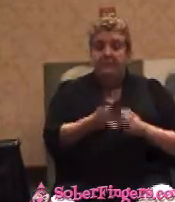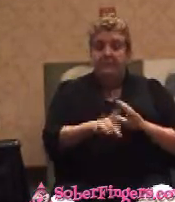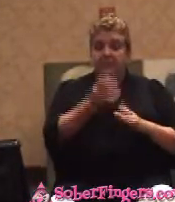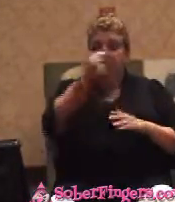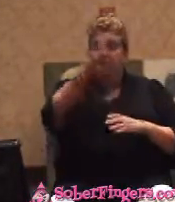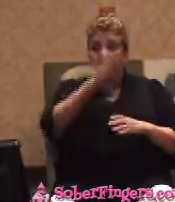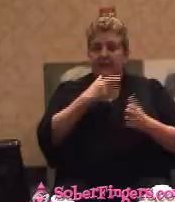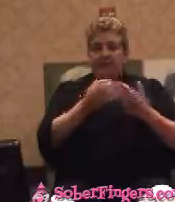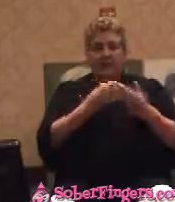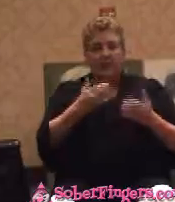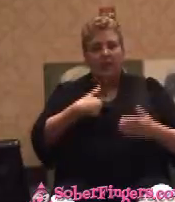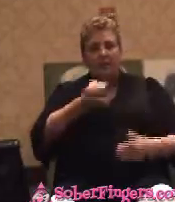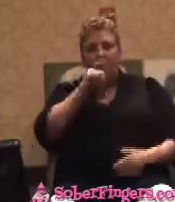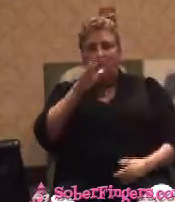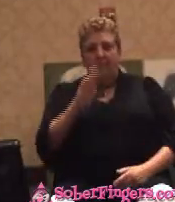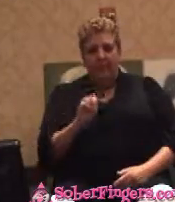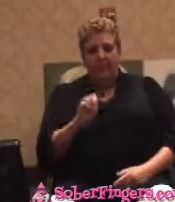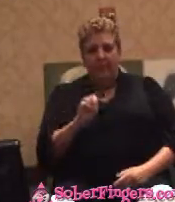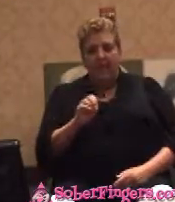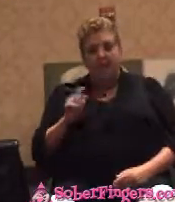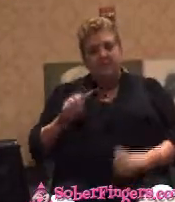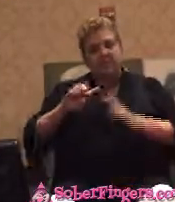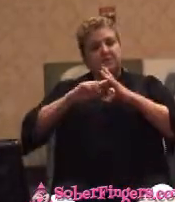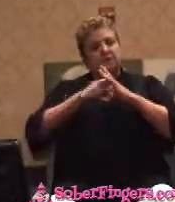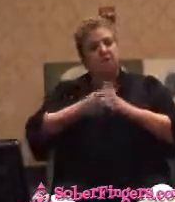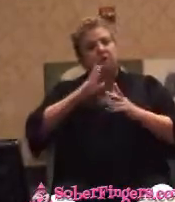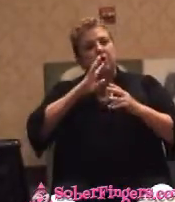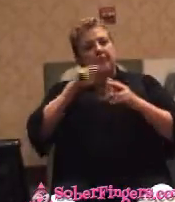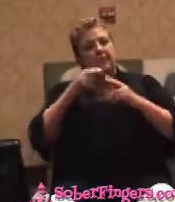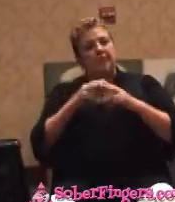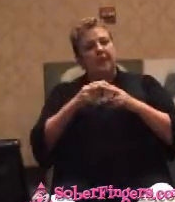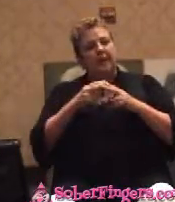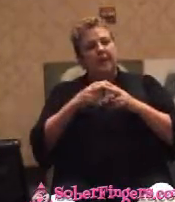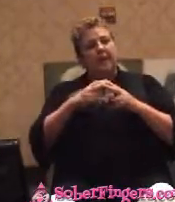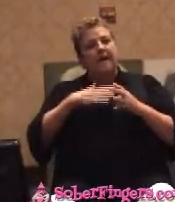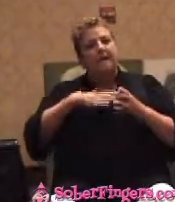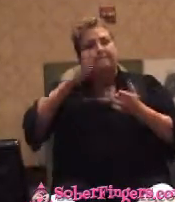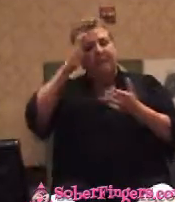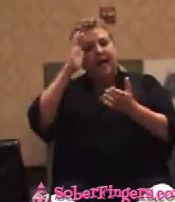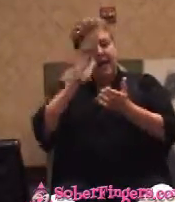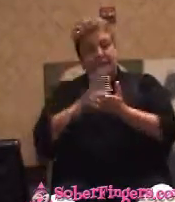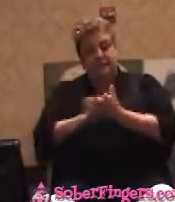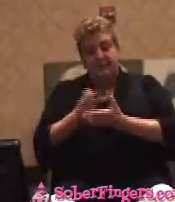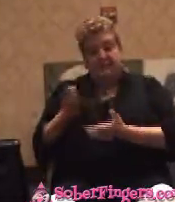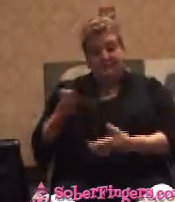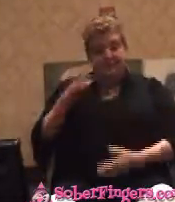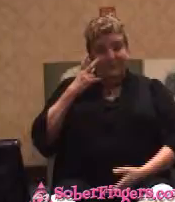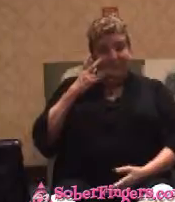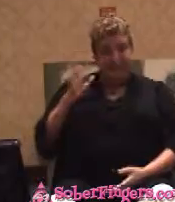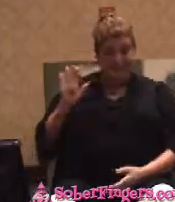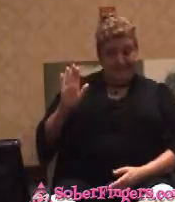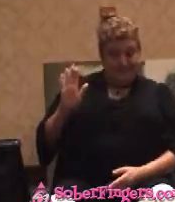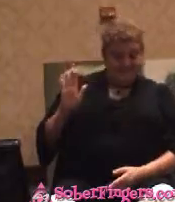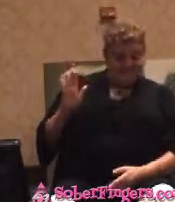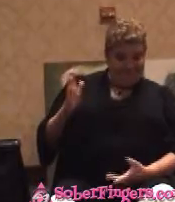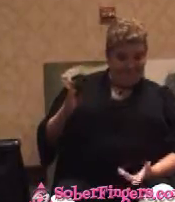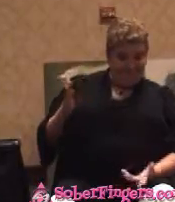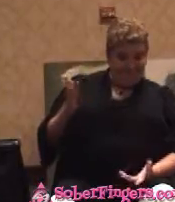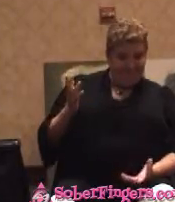She began to talk about it. She said, my husband, you see how he's reacting to this situation. It's